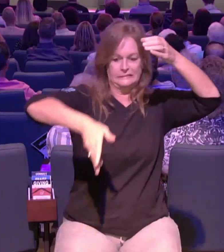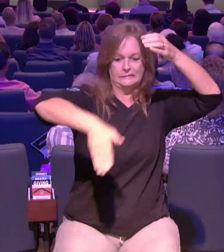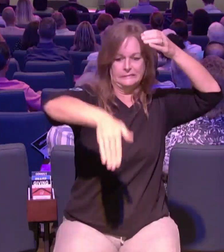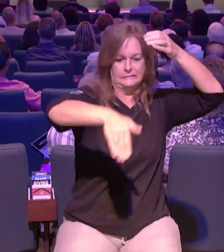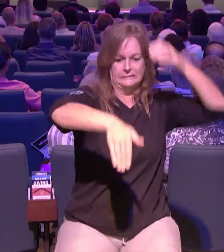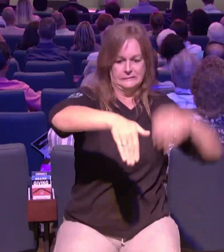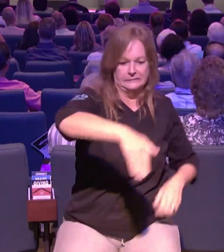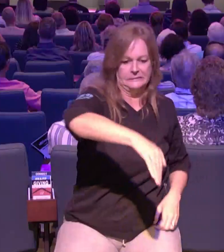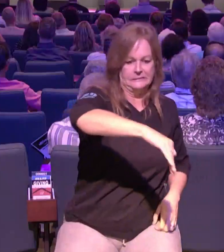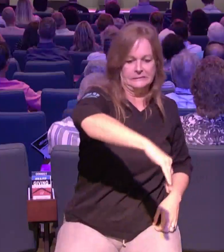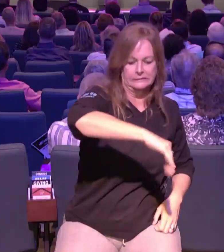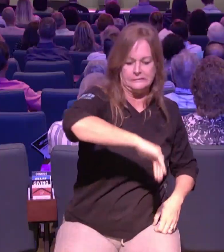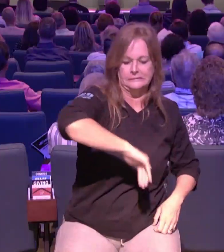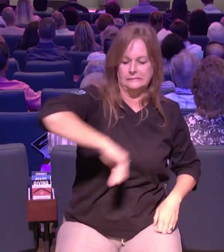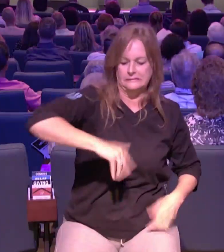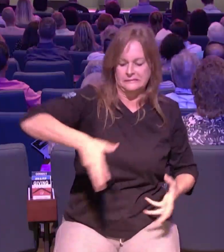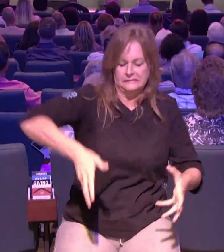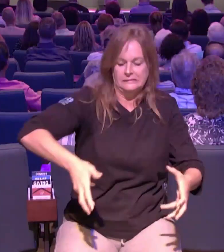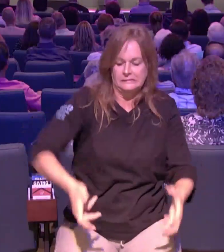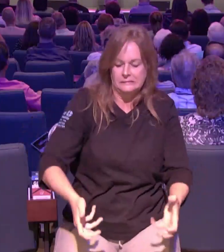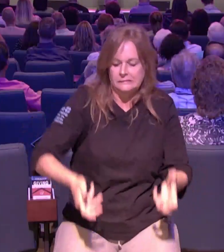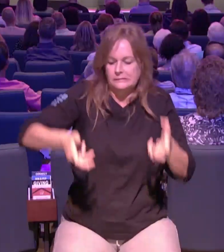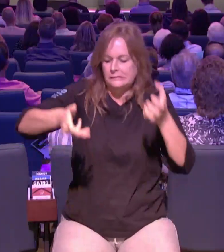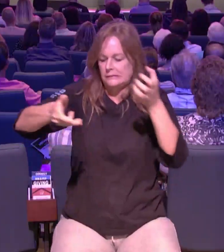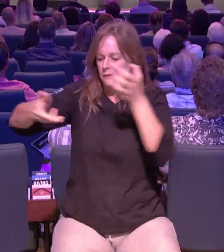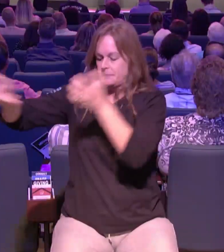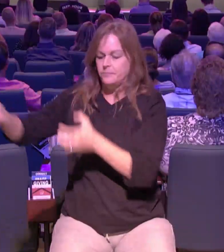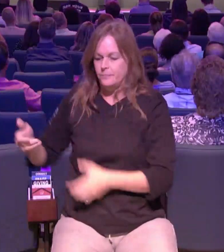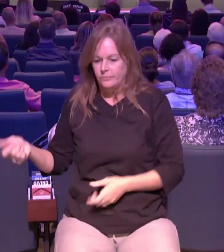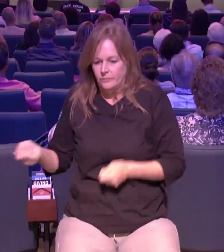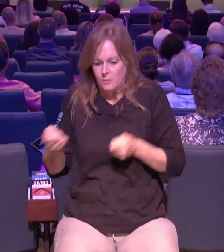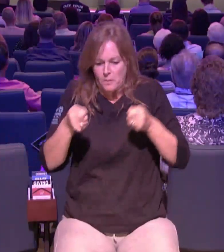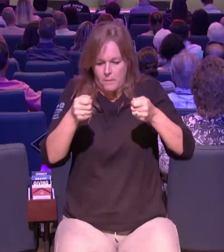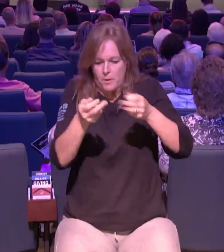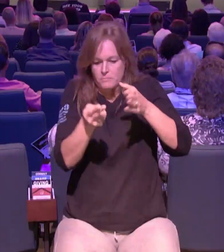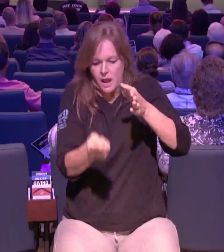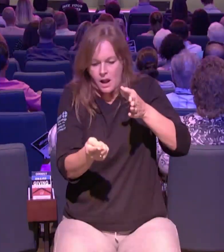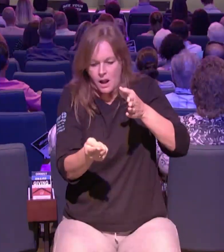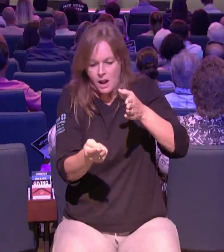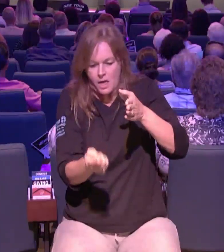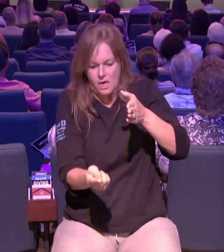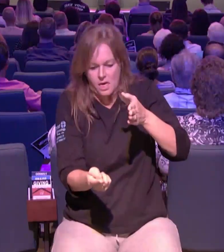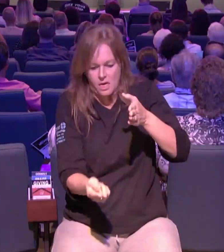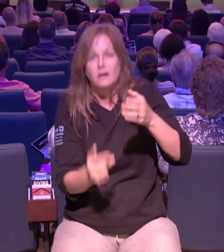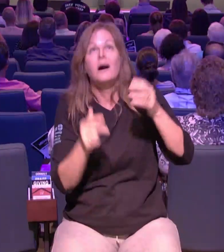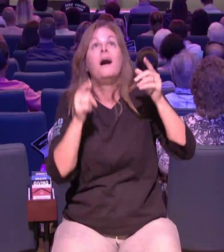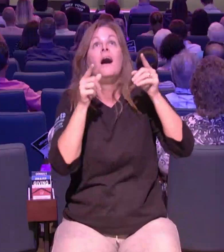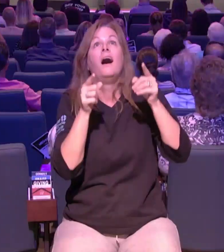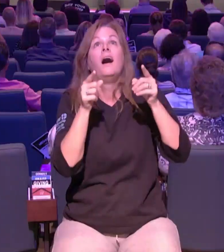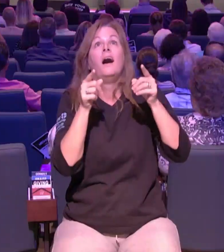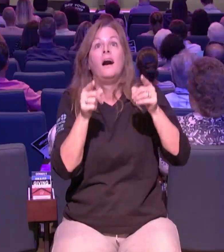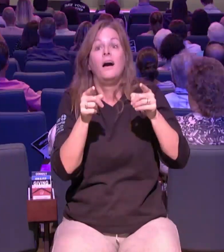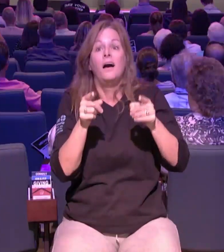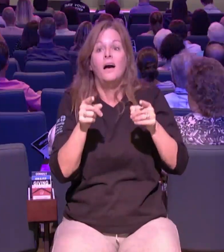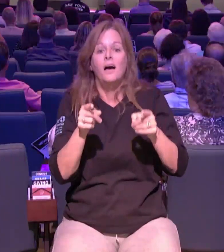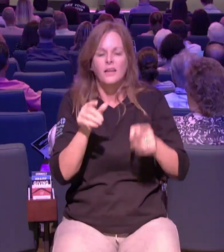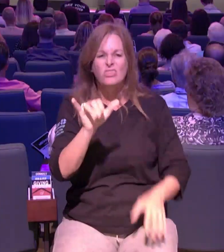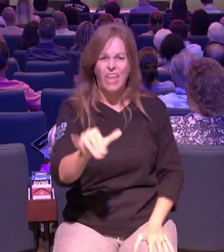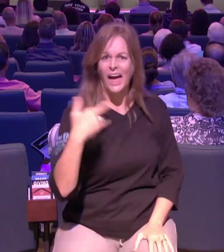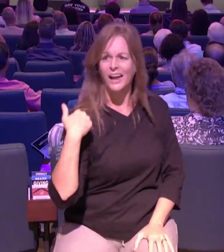you carrying their spiritual burden for them because they're lost and they don't know christ and so you're going to carry them in prayer and you're going to carry them by the words you say to